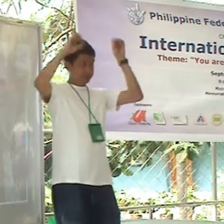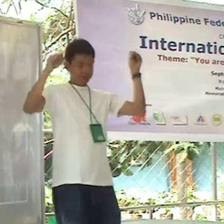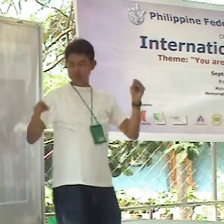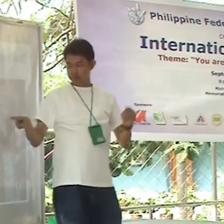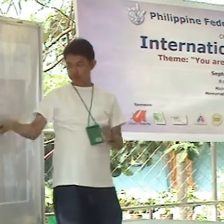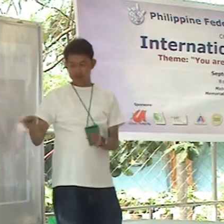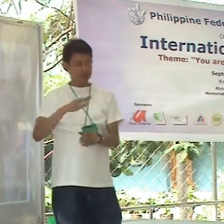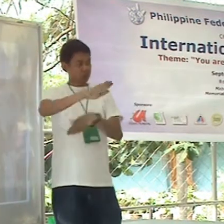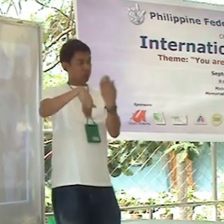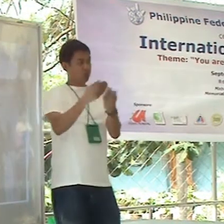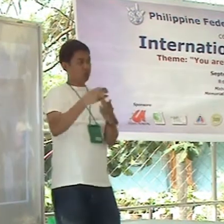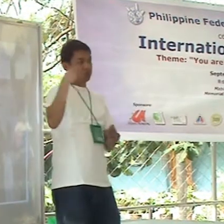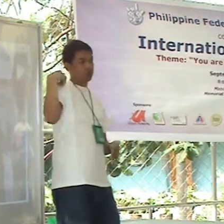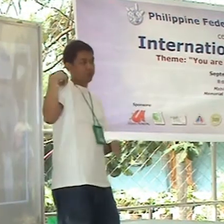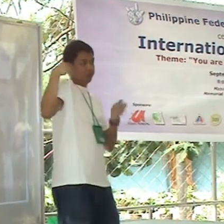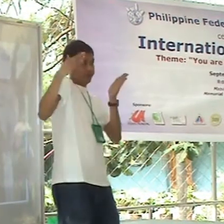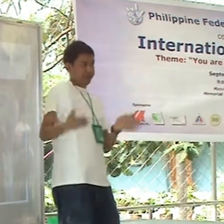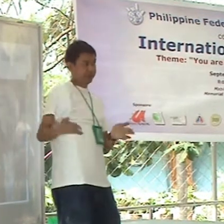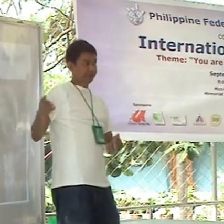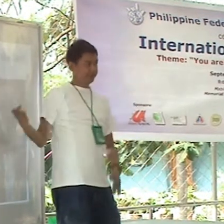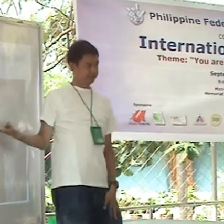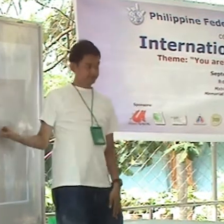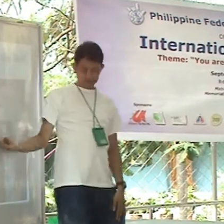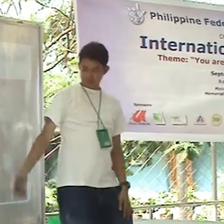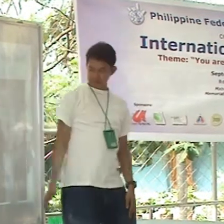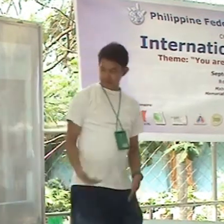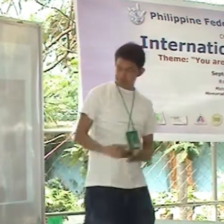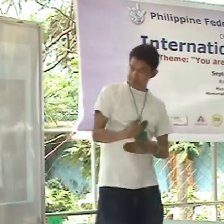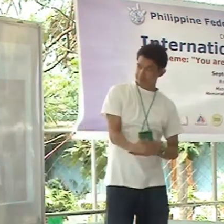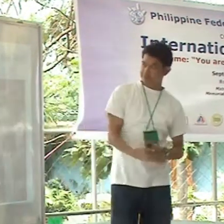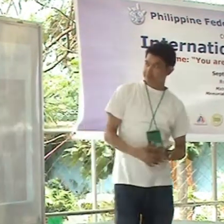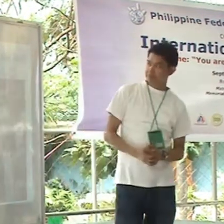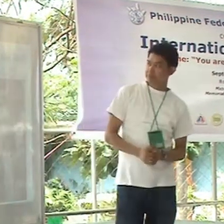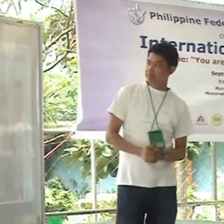So this was the first officers.